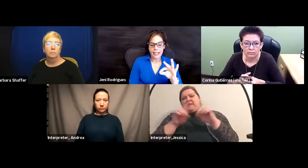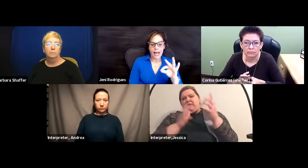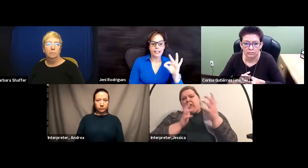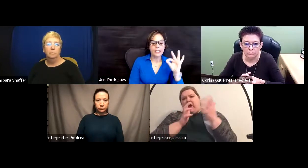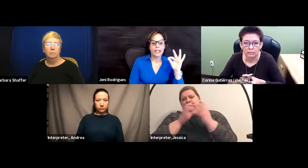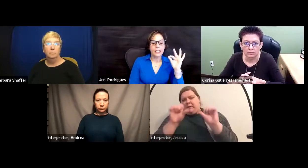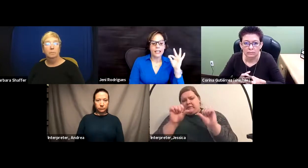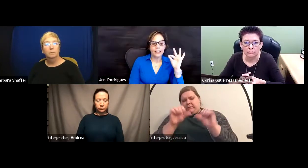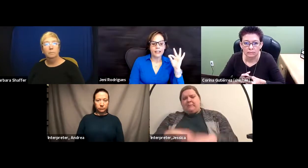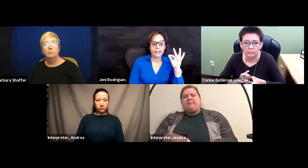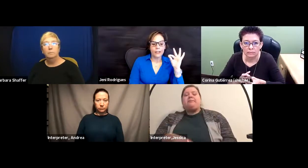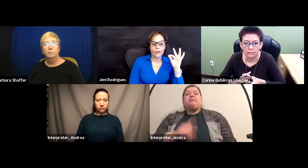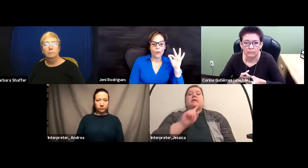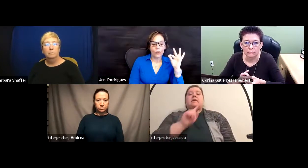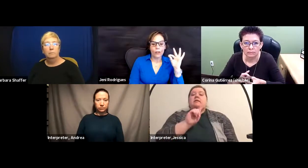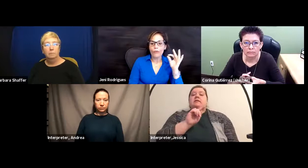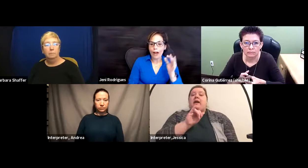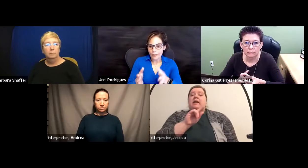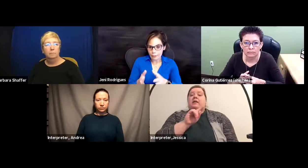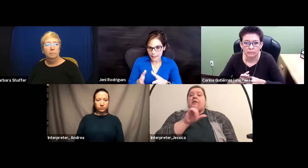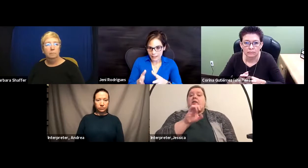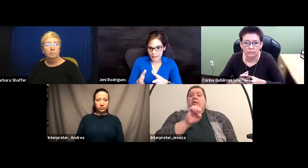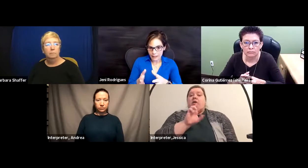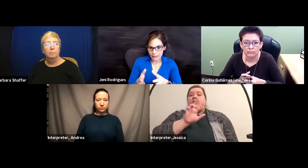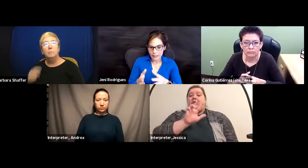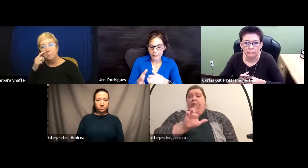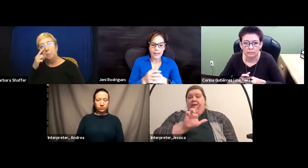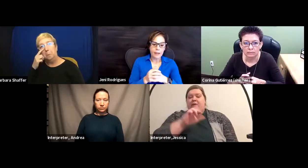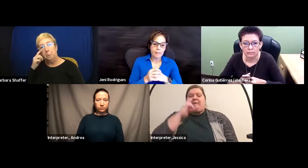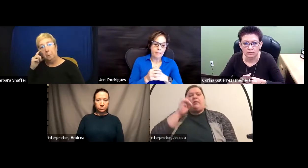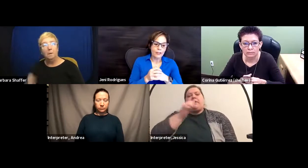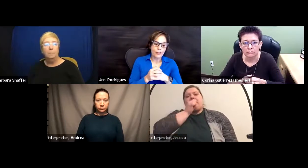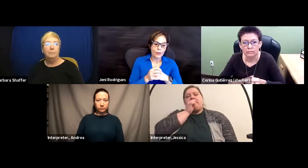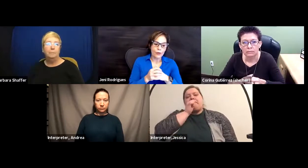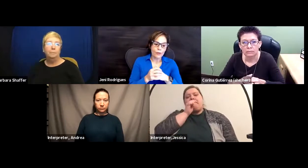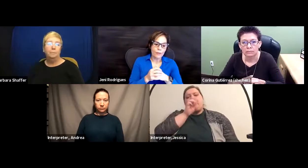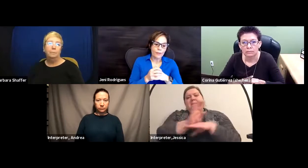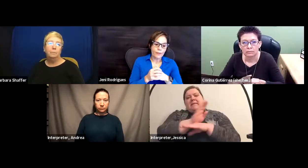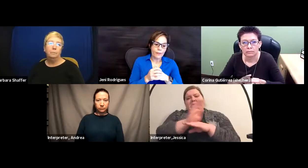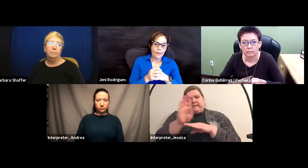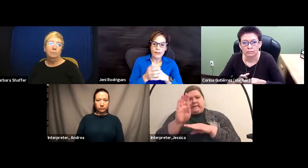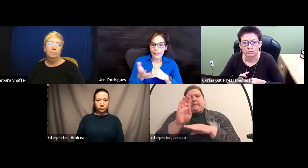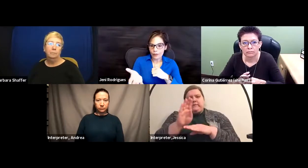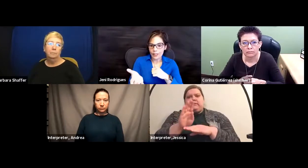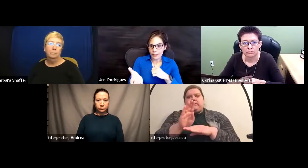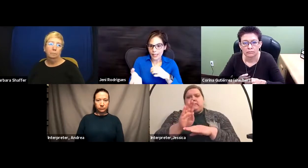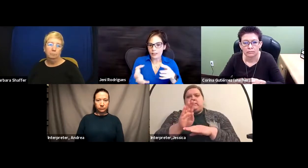Act, it is for private businesses. So like Karina was saying,